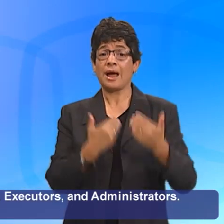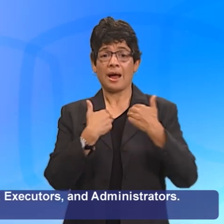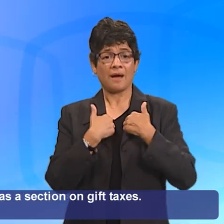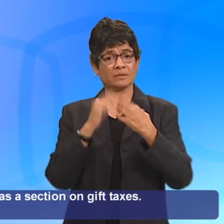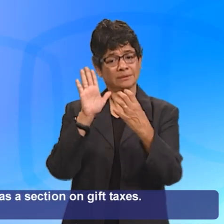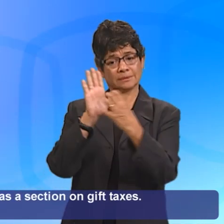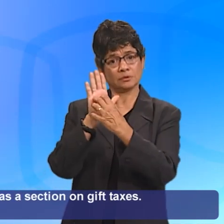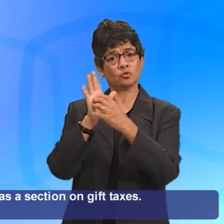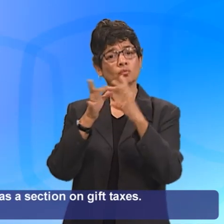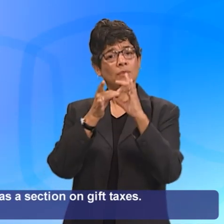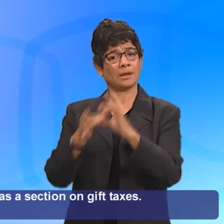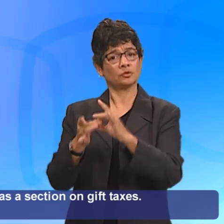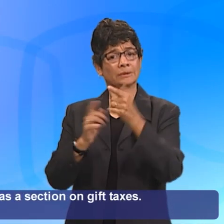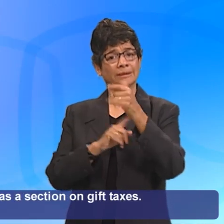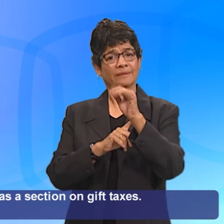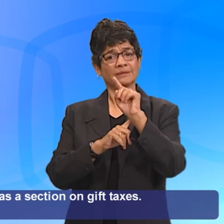It has a section on gift taxes.